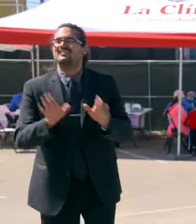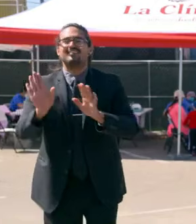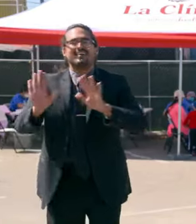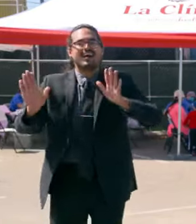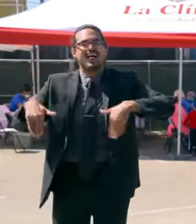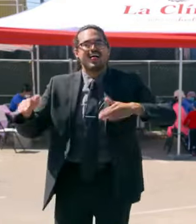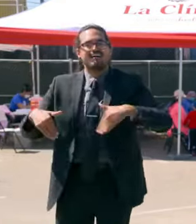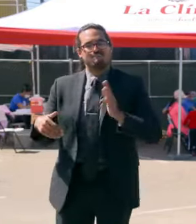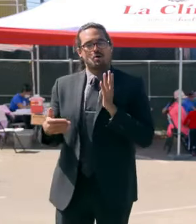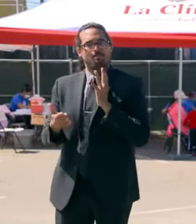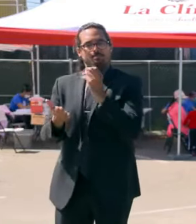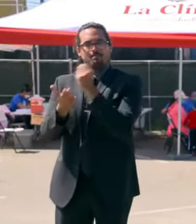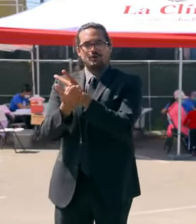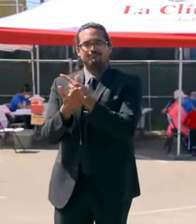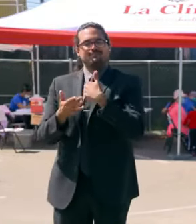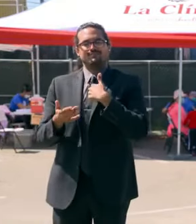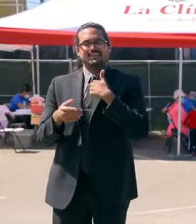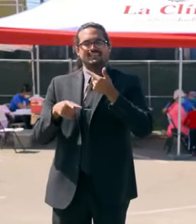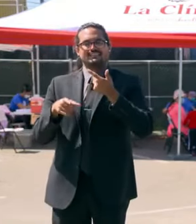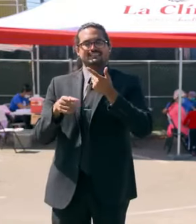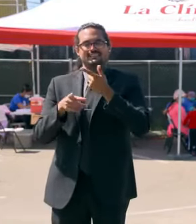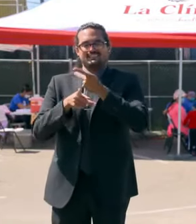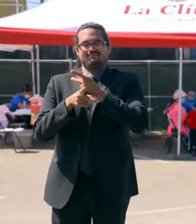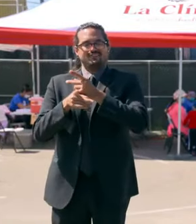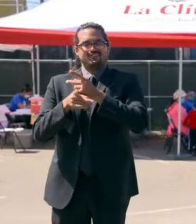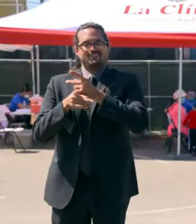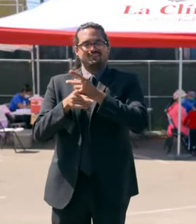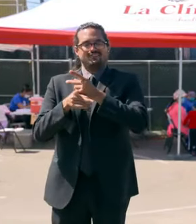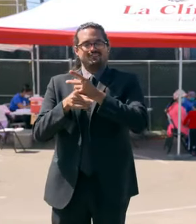at peril of nullifying the process.